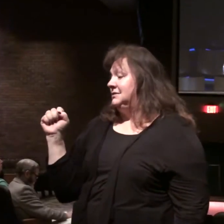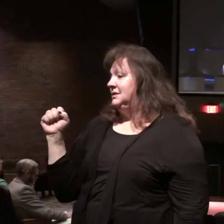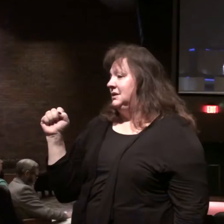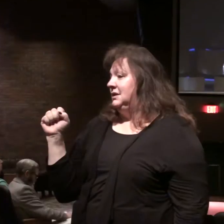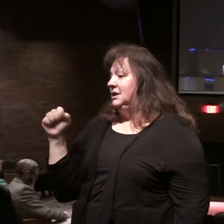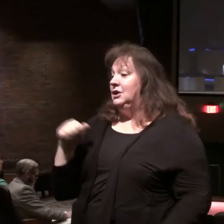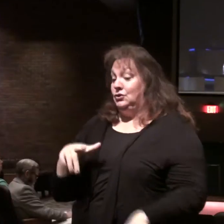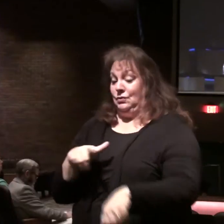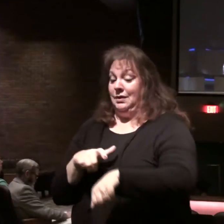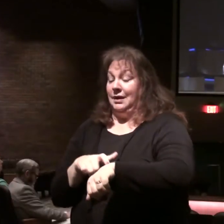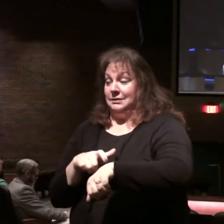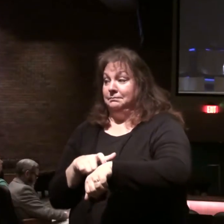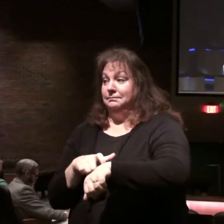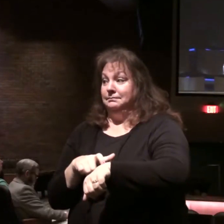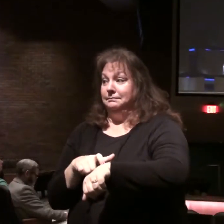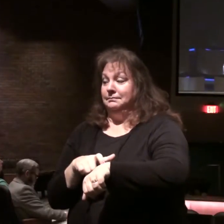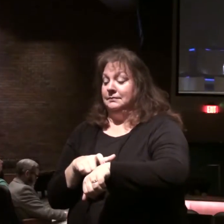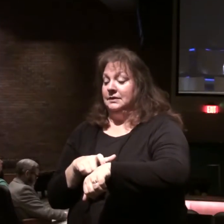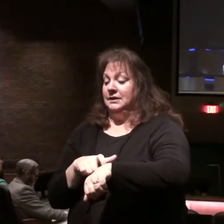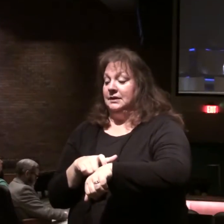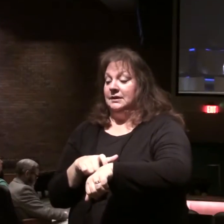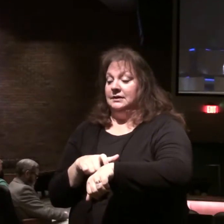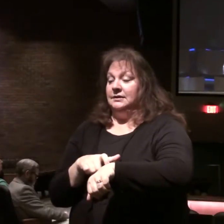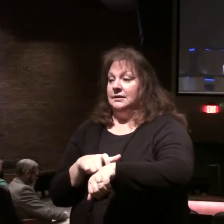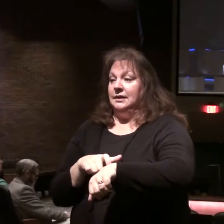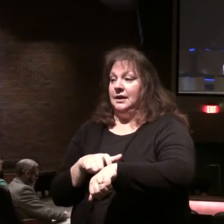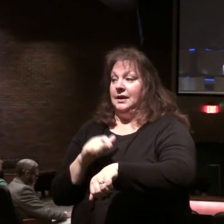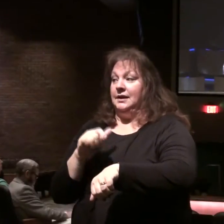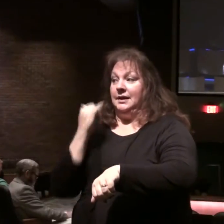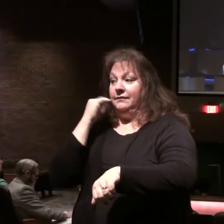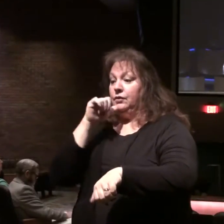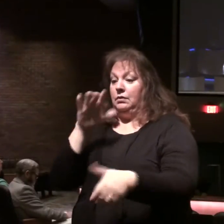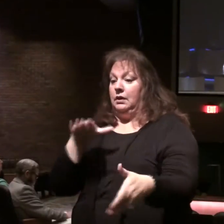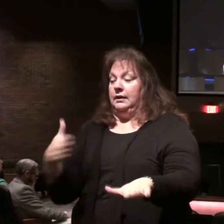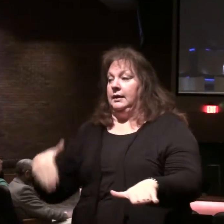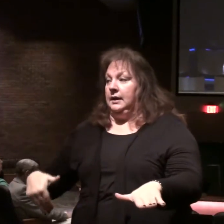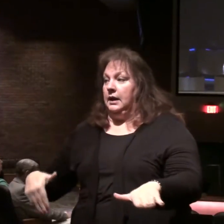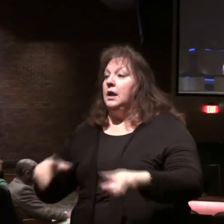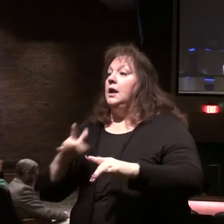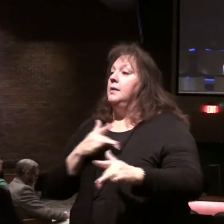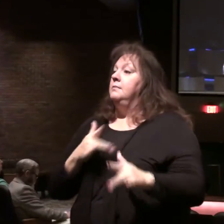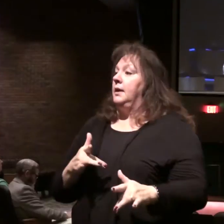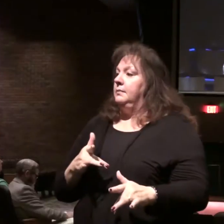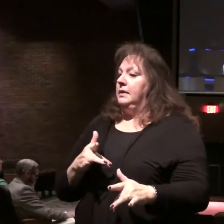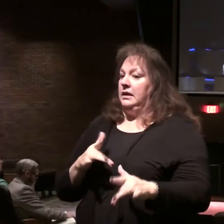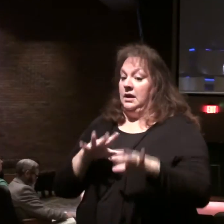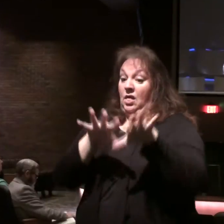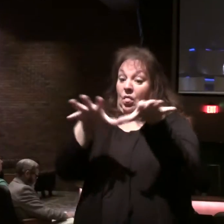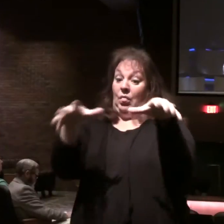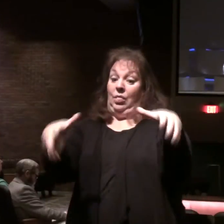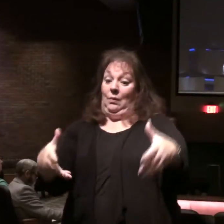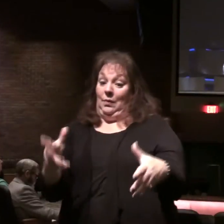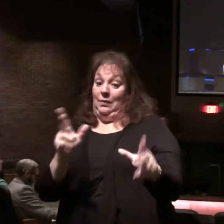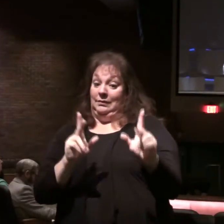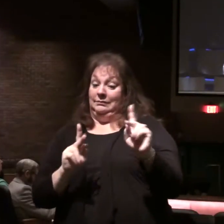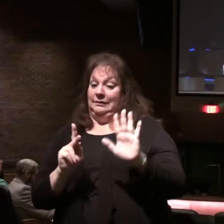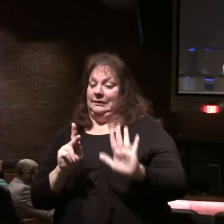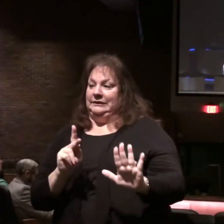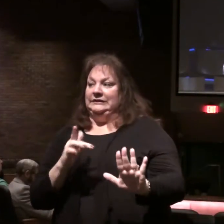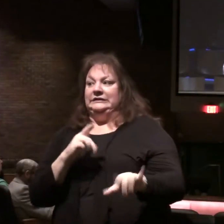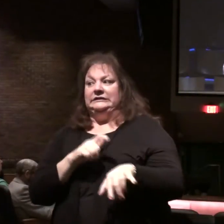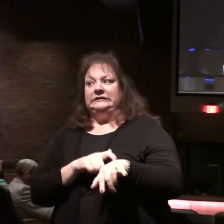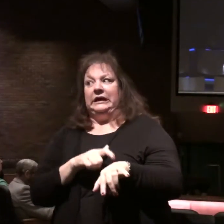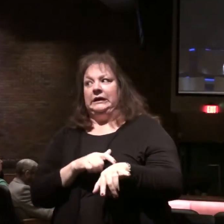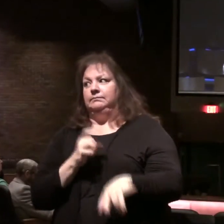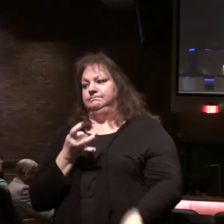during that period and not been martyred. but by and large for the world it is a